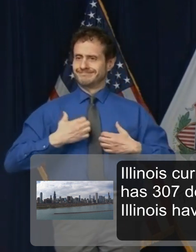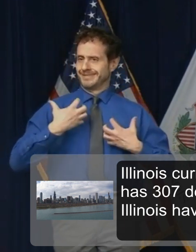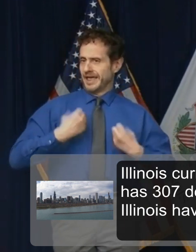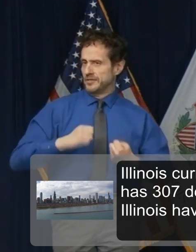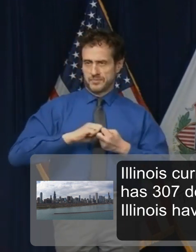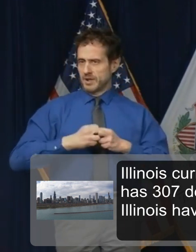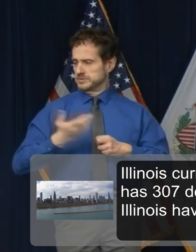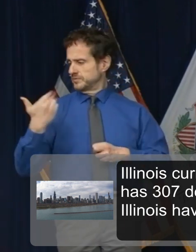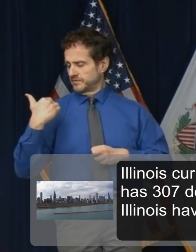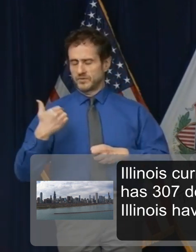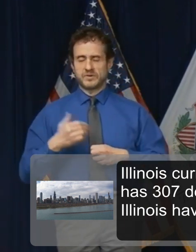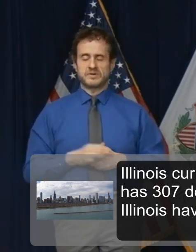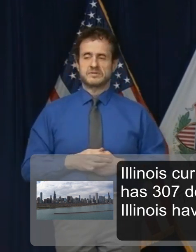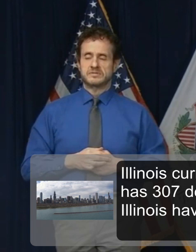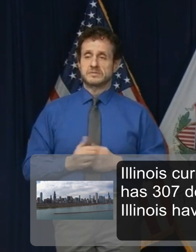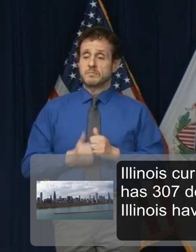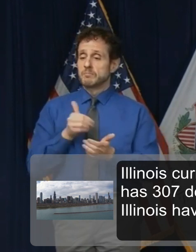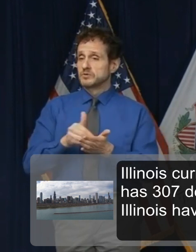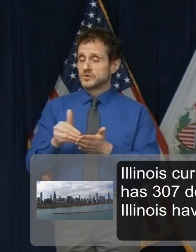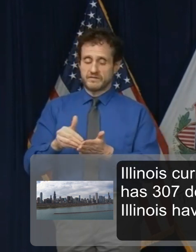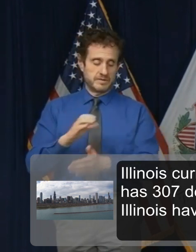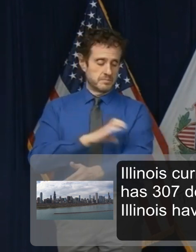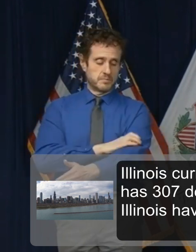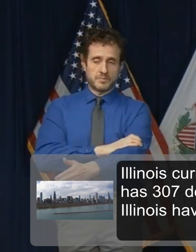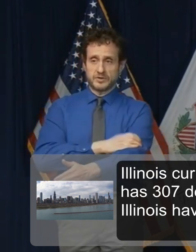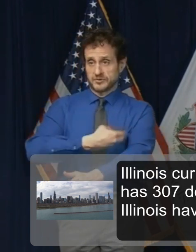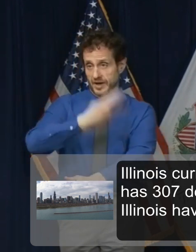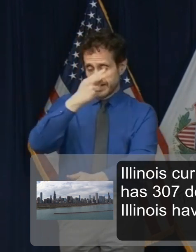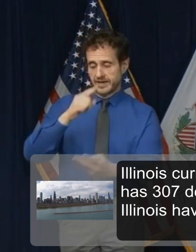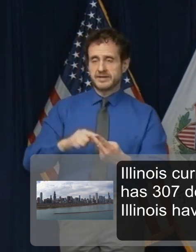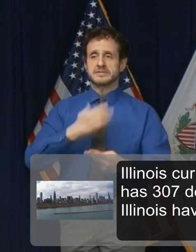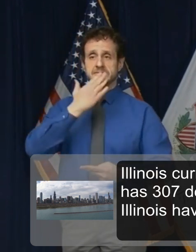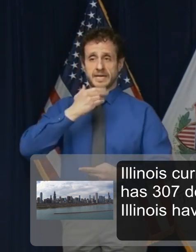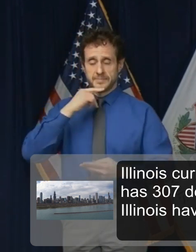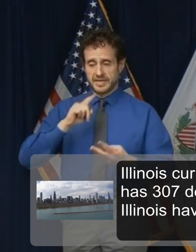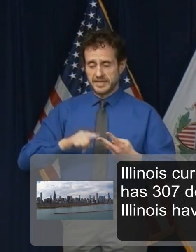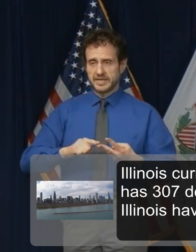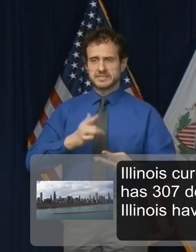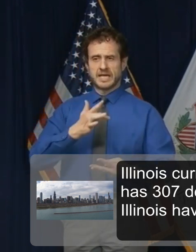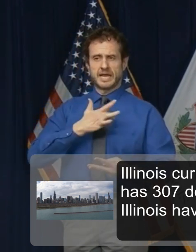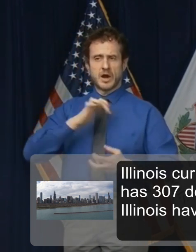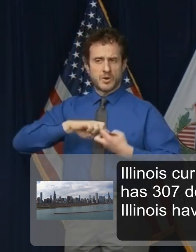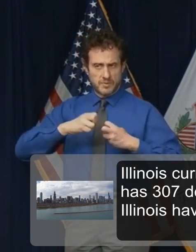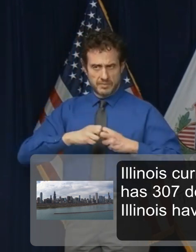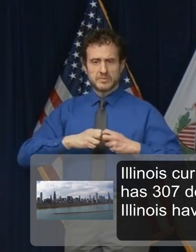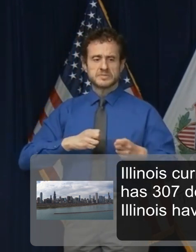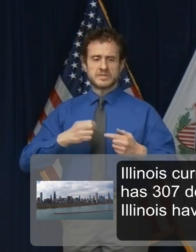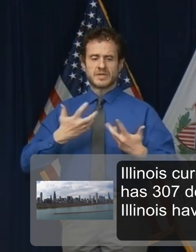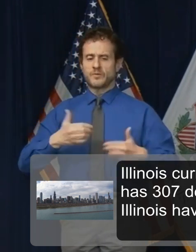The most commonly listed conditions were hypertension, diabetes, and heart disease.